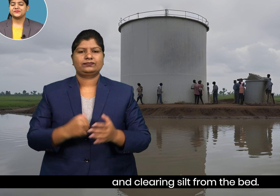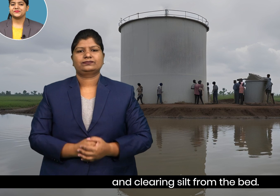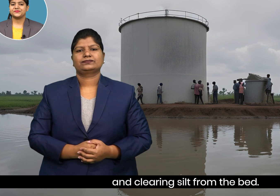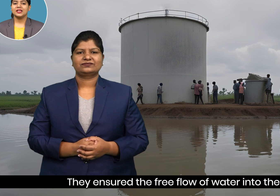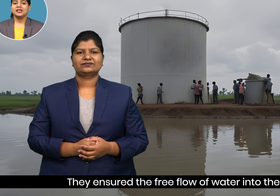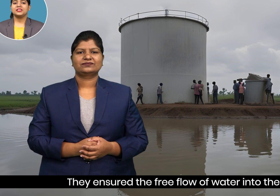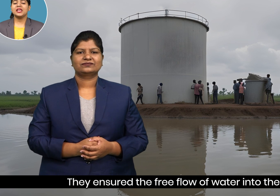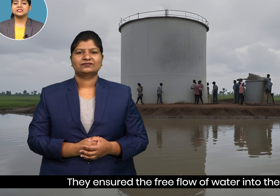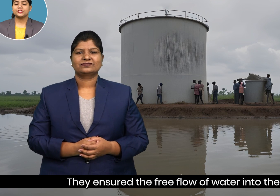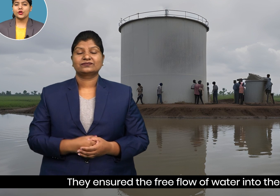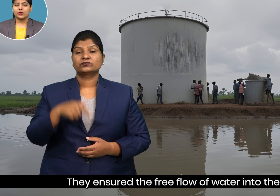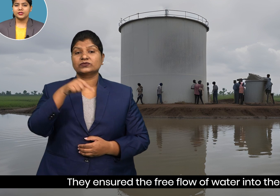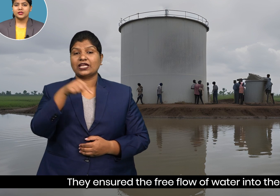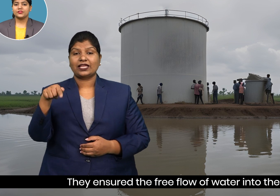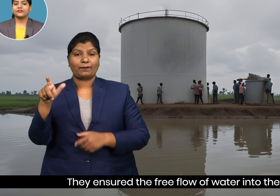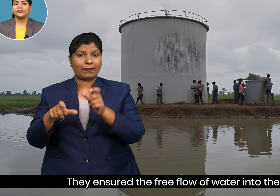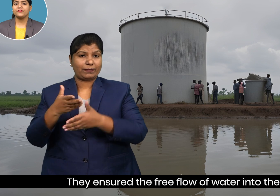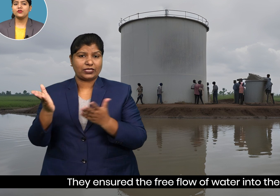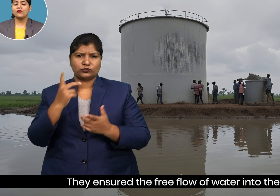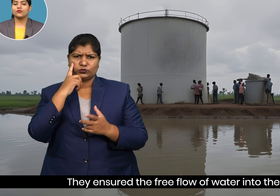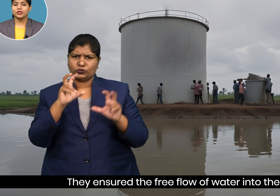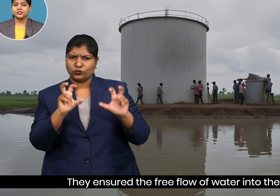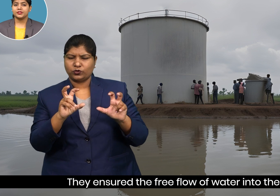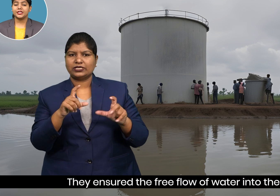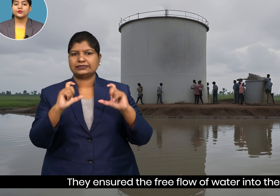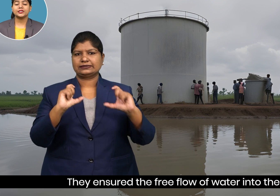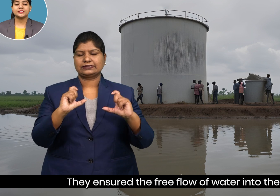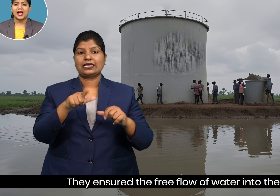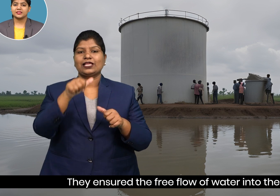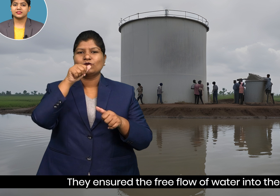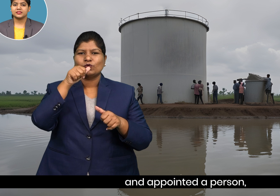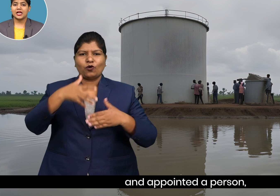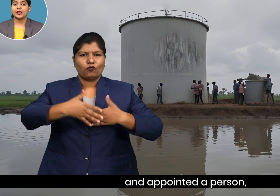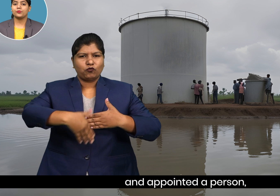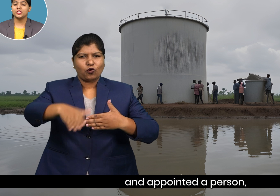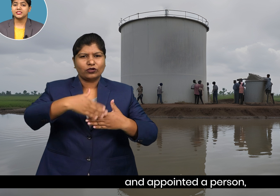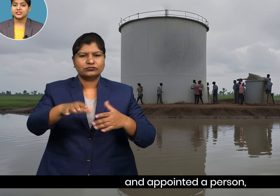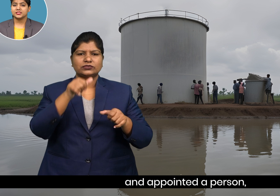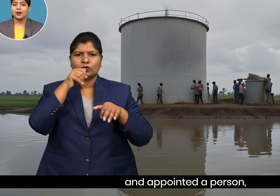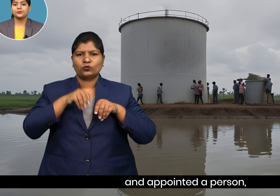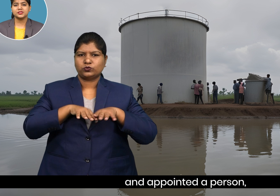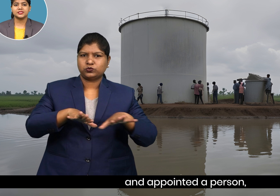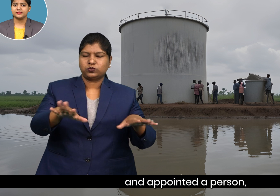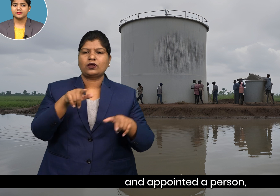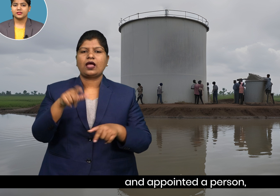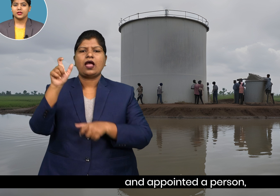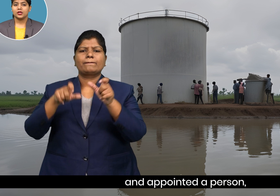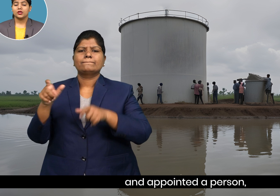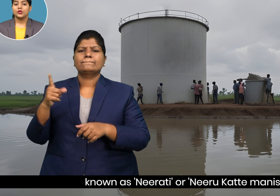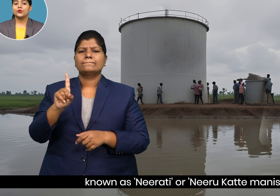they ensured the free flow of water into the tank and appointed a person known